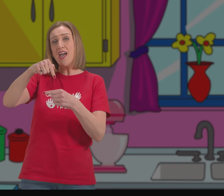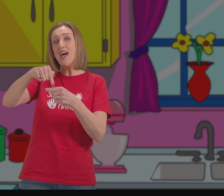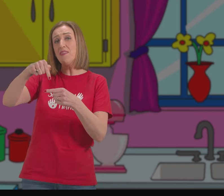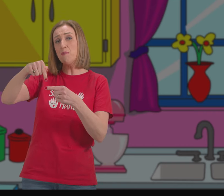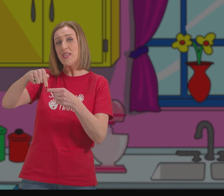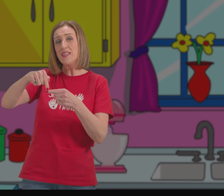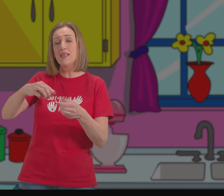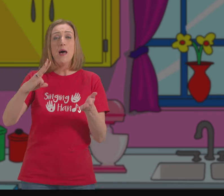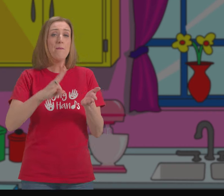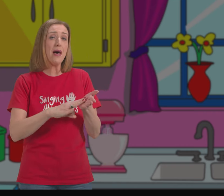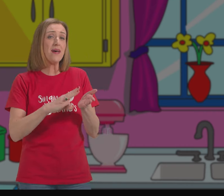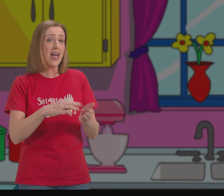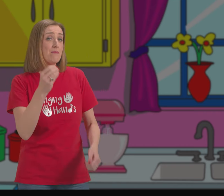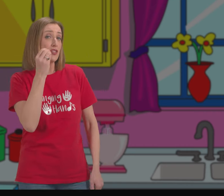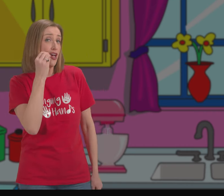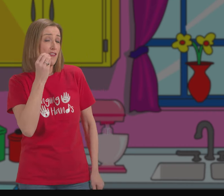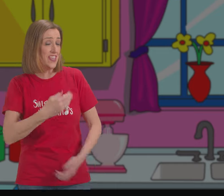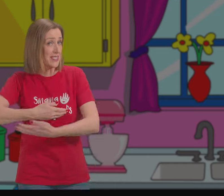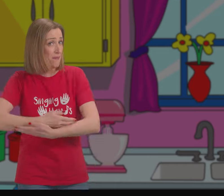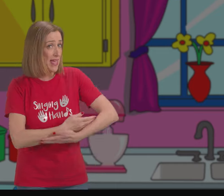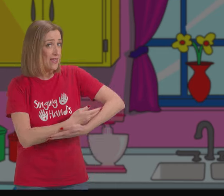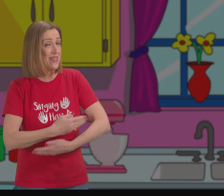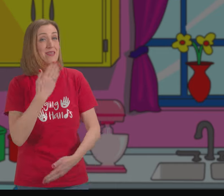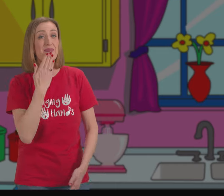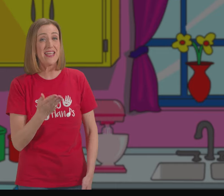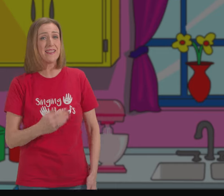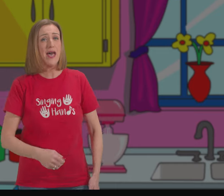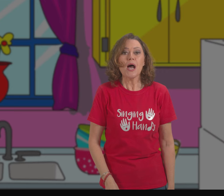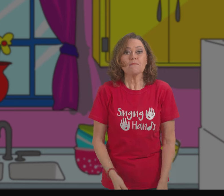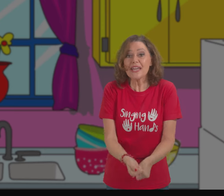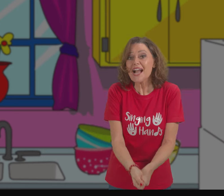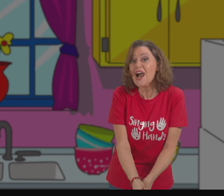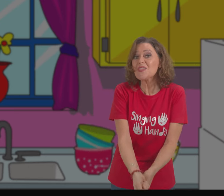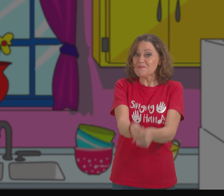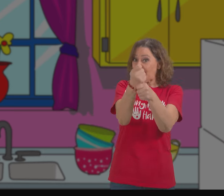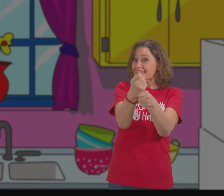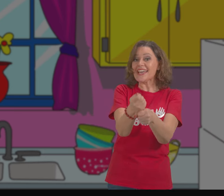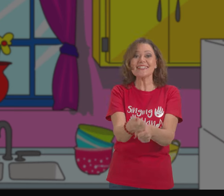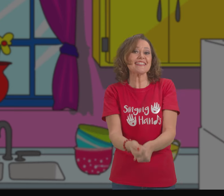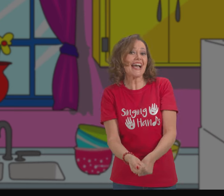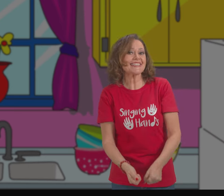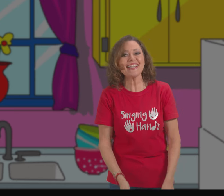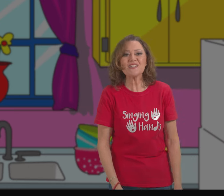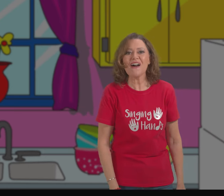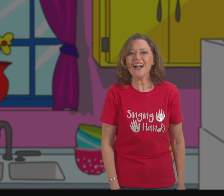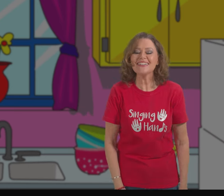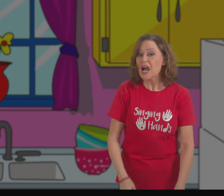bring on the peas. Mama, come serve this baby, please. Bring on the pancakes stacked in a pile.